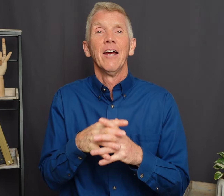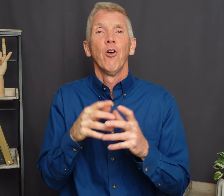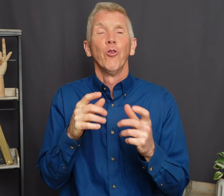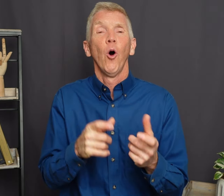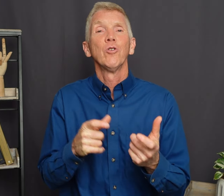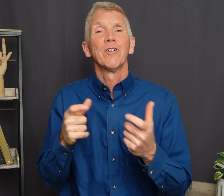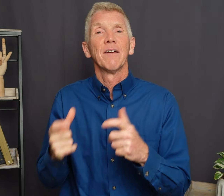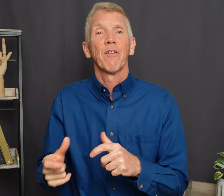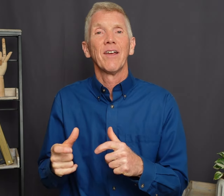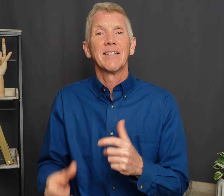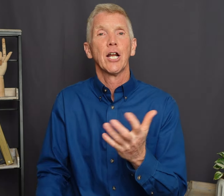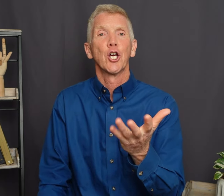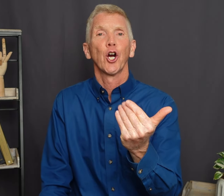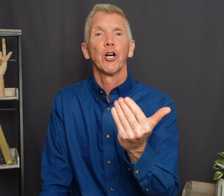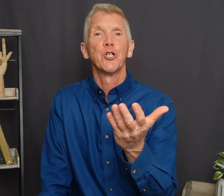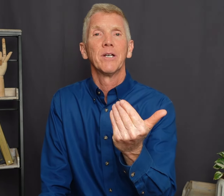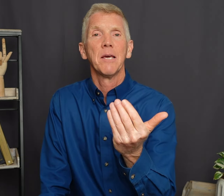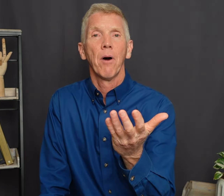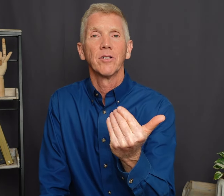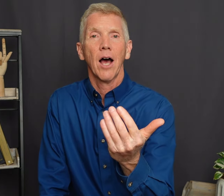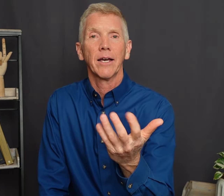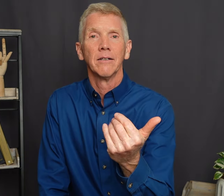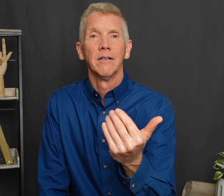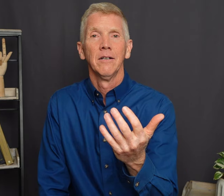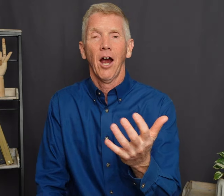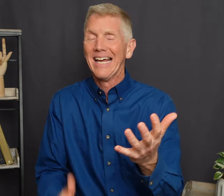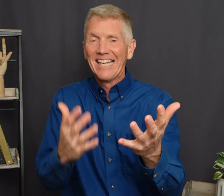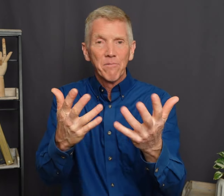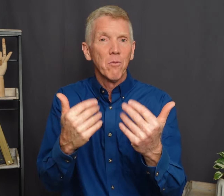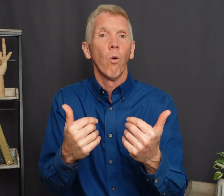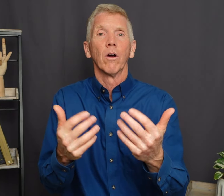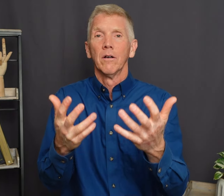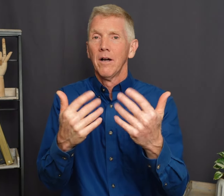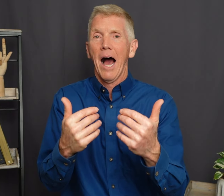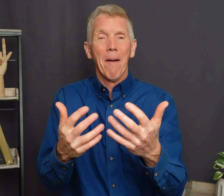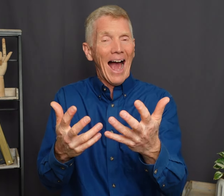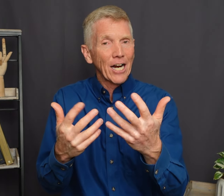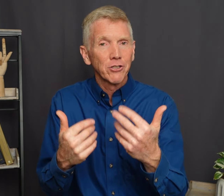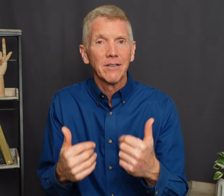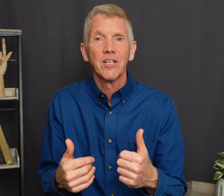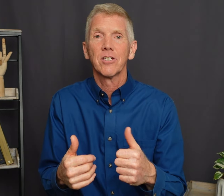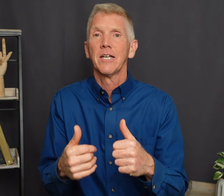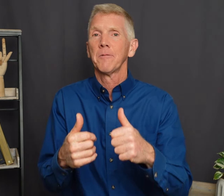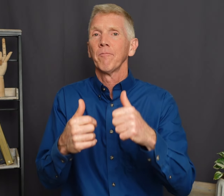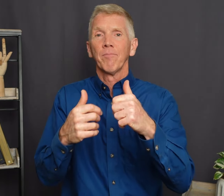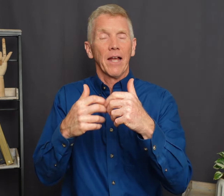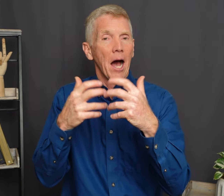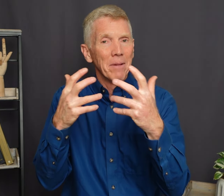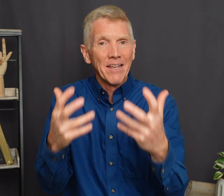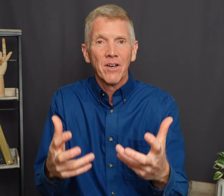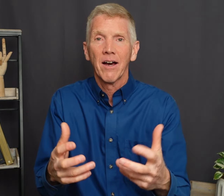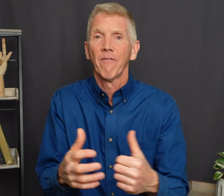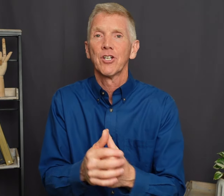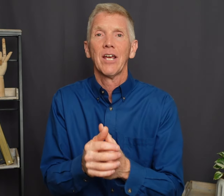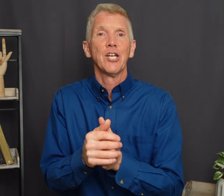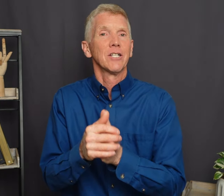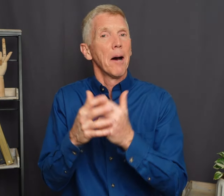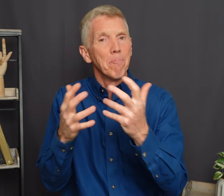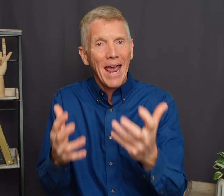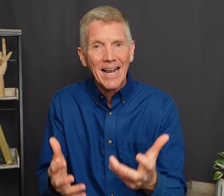Those are different things That encourage you To keep on talking Alright give me more I'm actually listening I'm in the conversation I'm paying